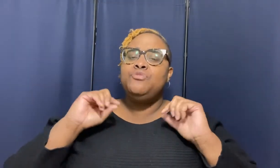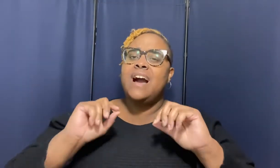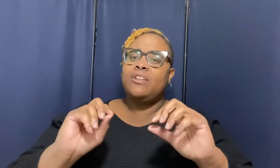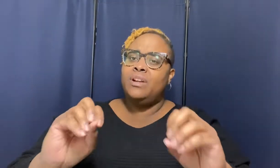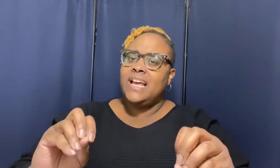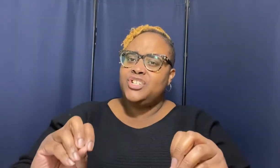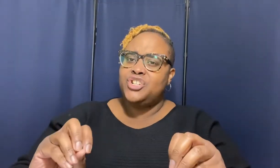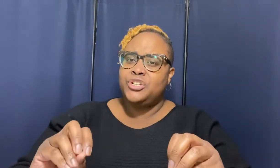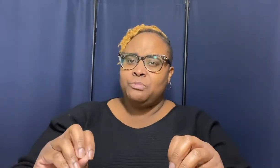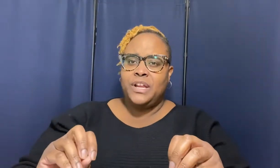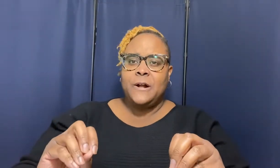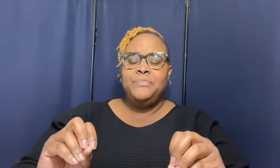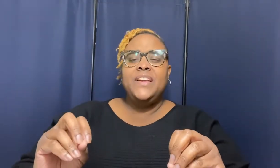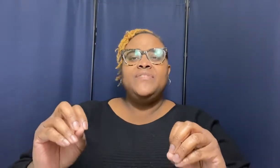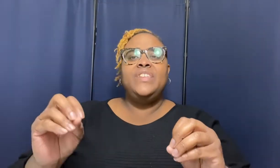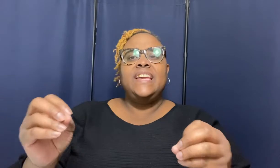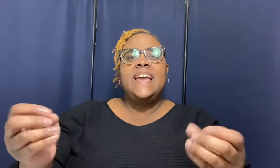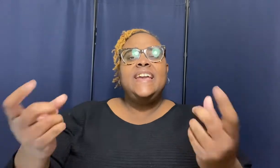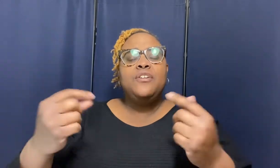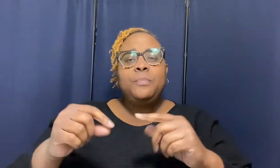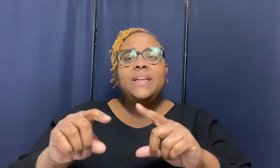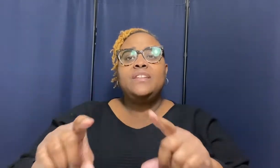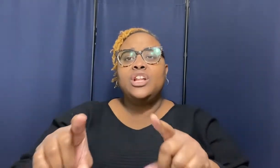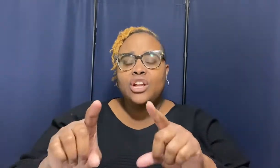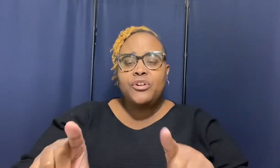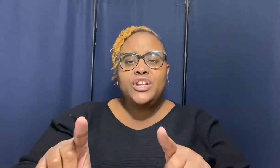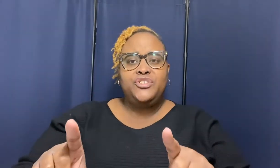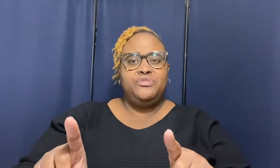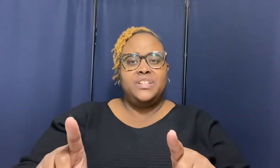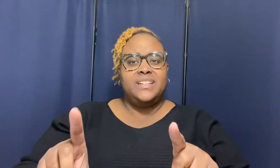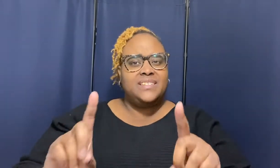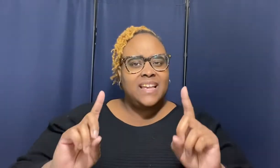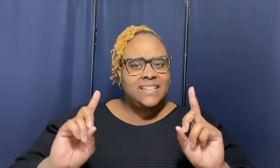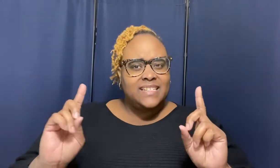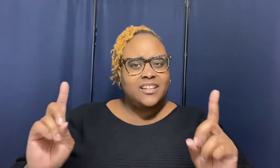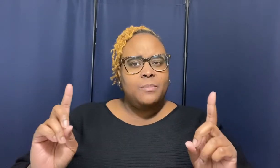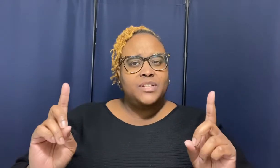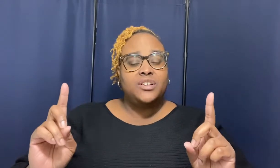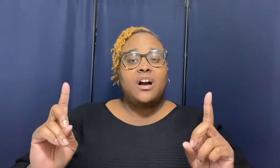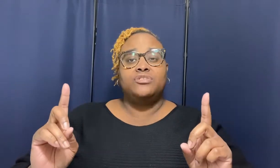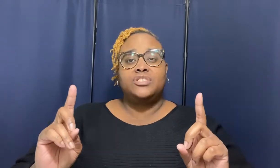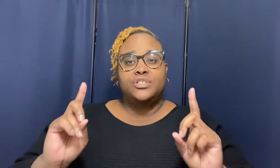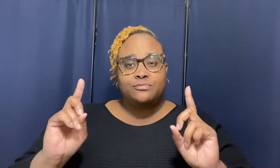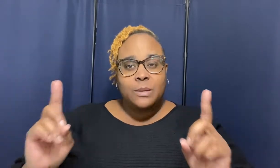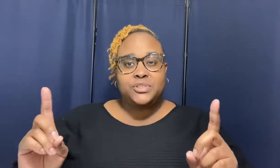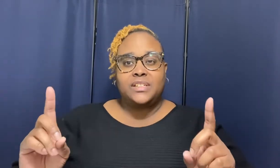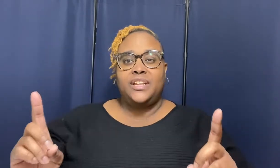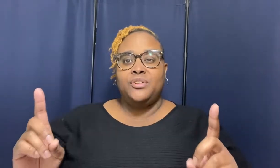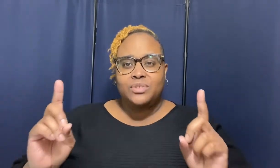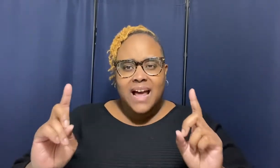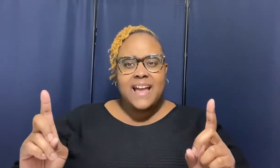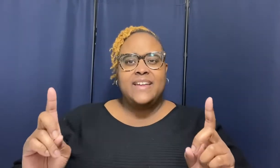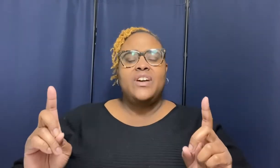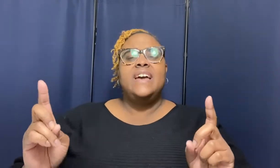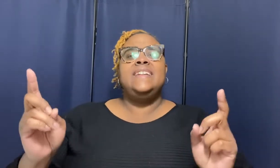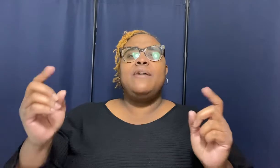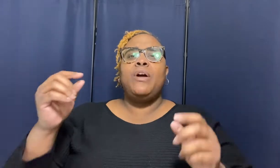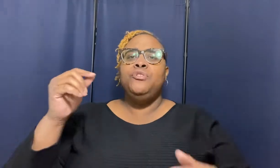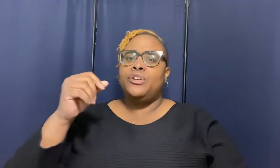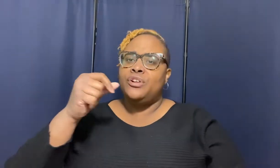got a relationship with him then he'll be an alerted you to this thing that's coming to cause a disruption in your life that way you can go